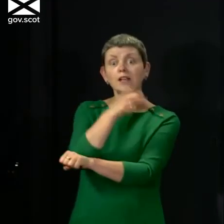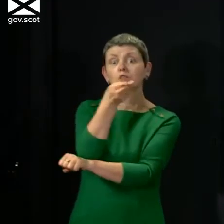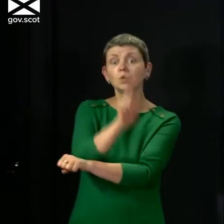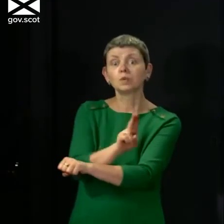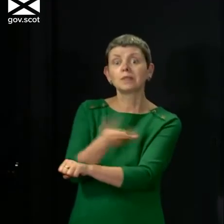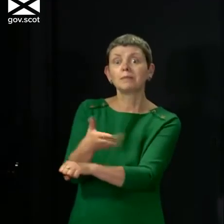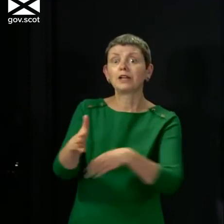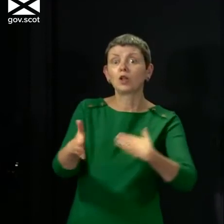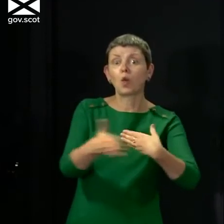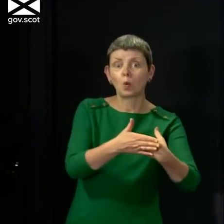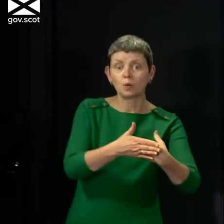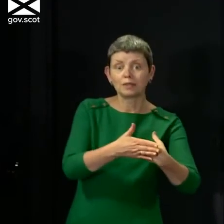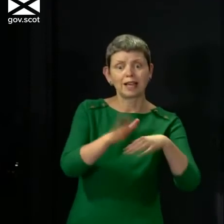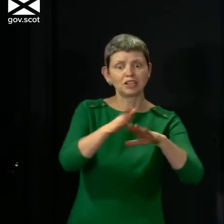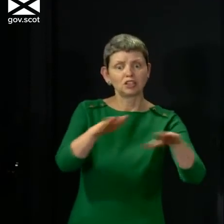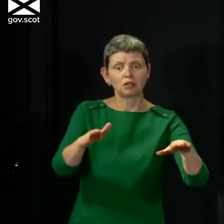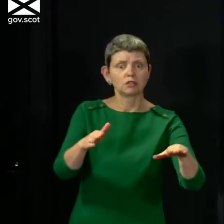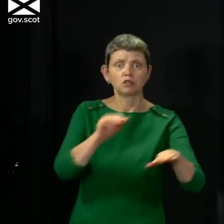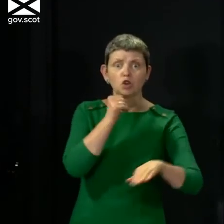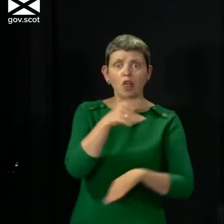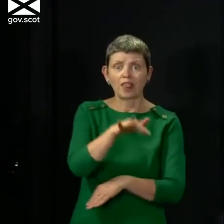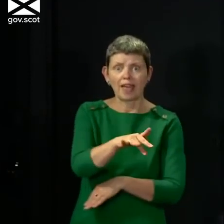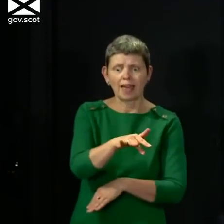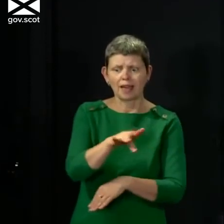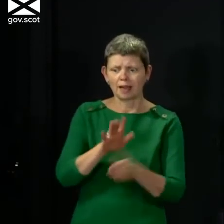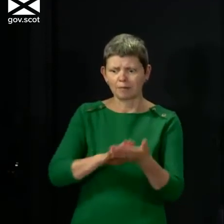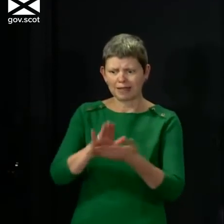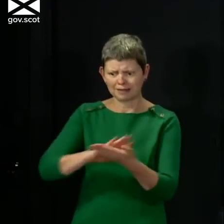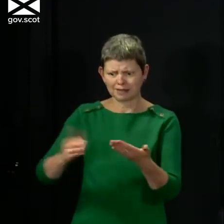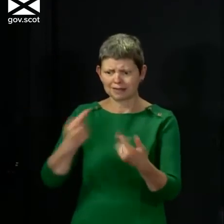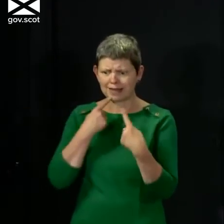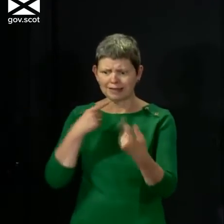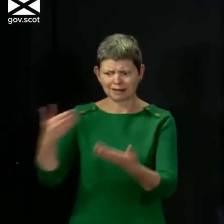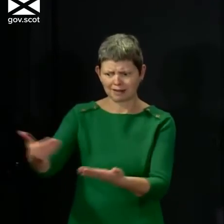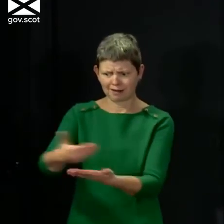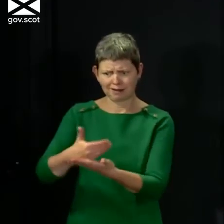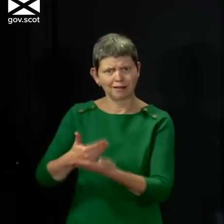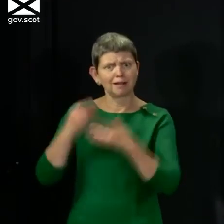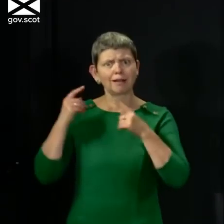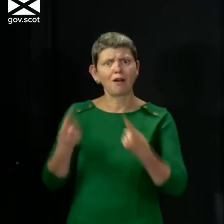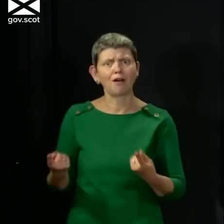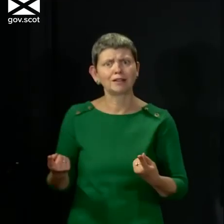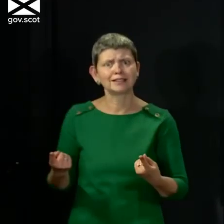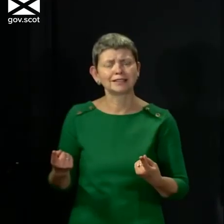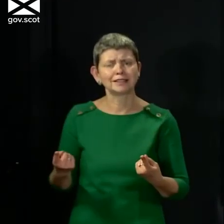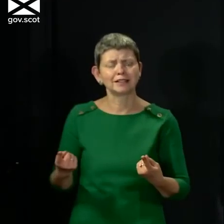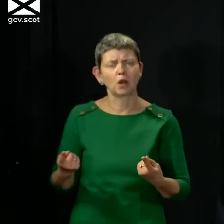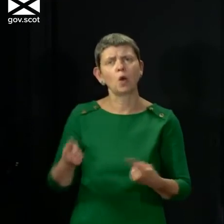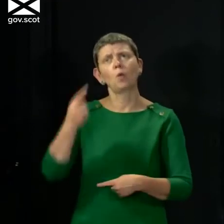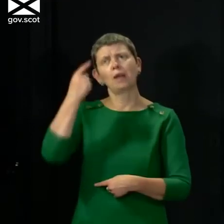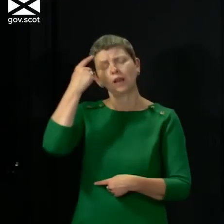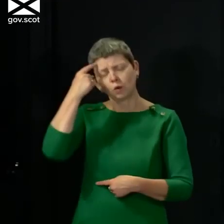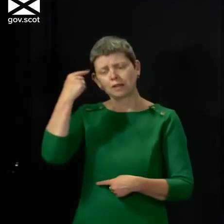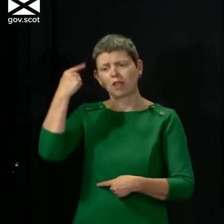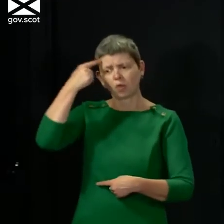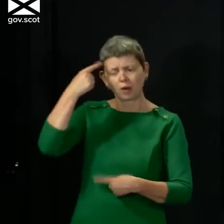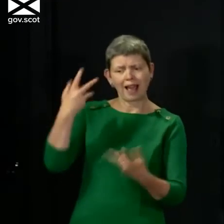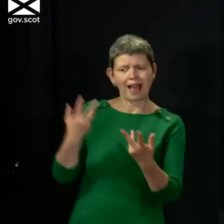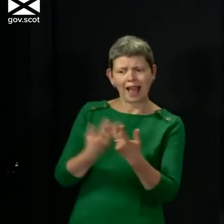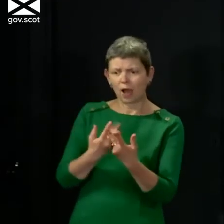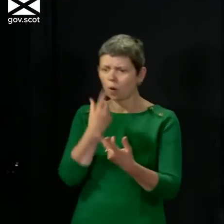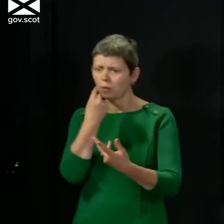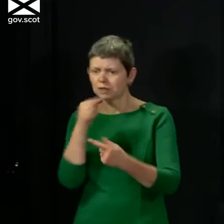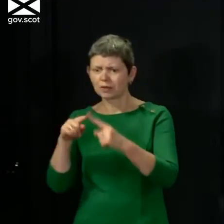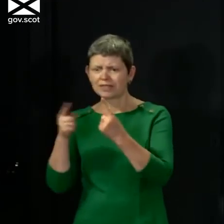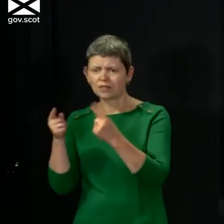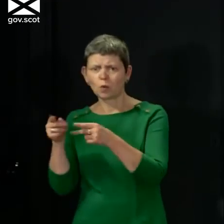have not been at schools. It simply would be impossible. And we look to all of the different ways in which it might be possible to do that. simply would not be possible to do that